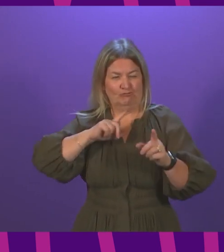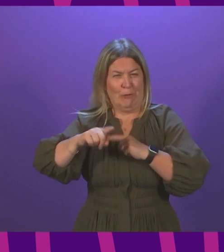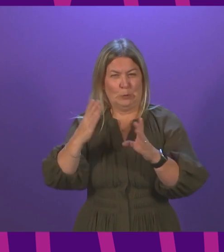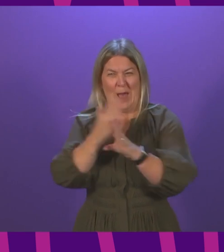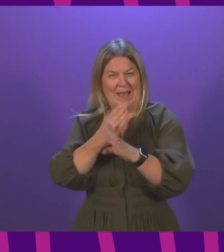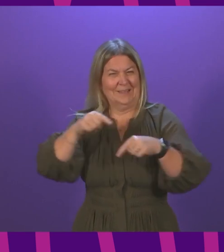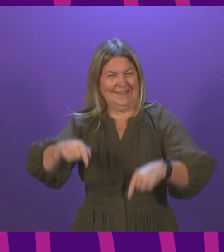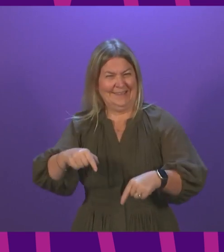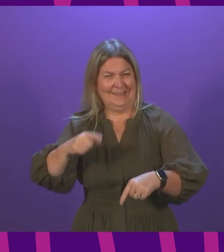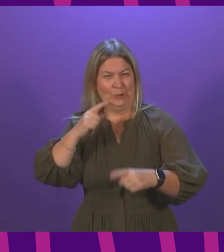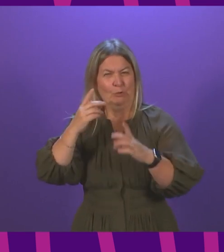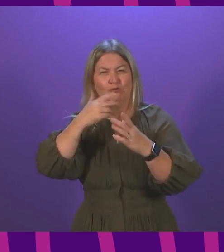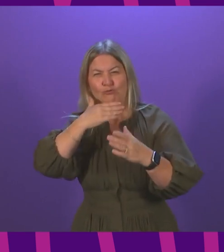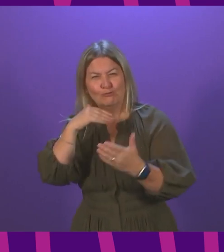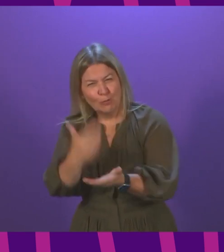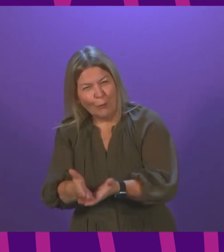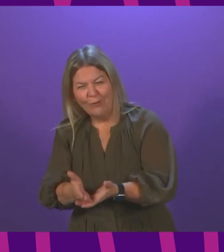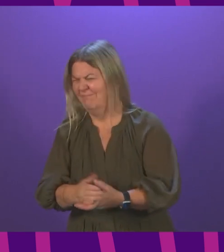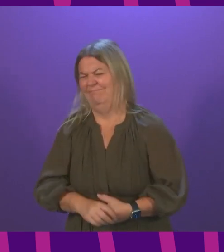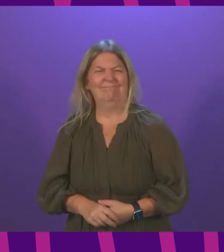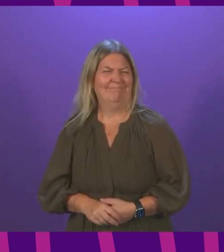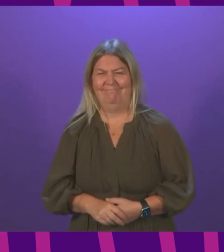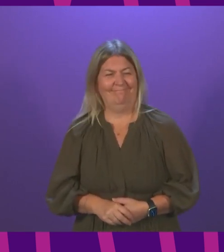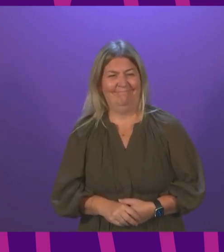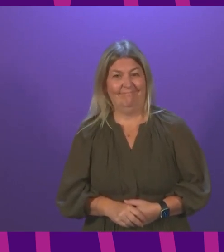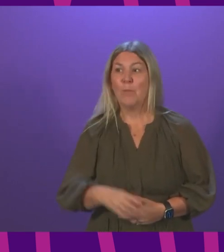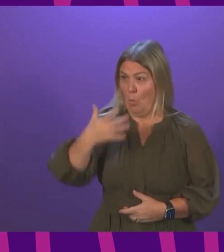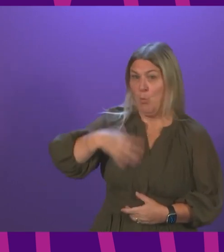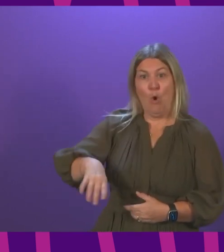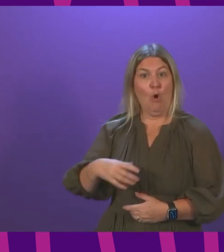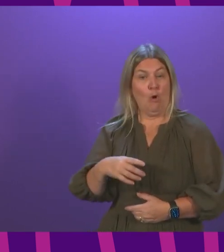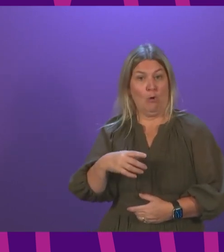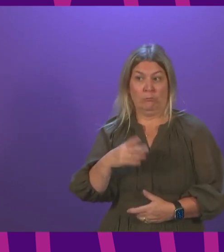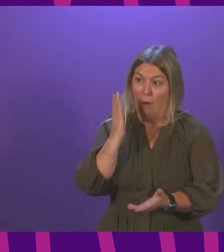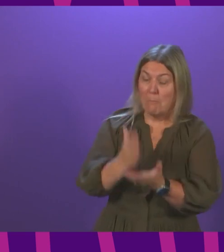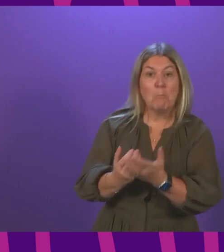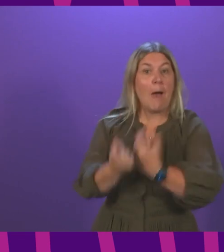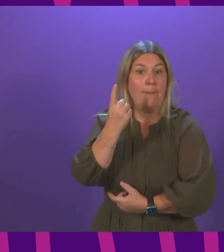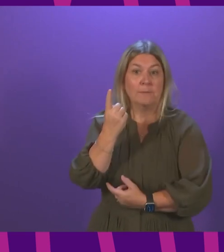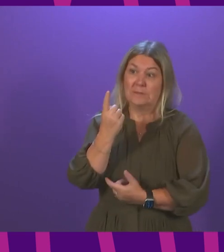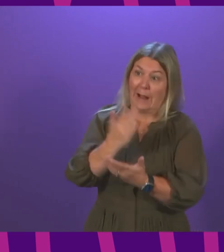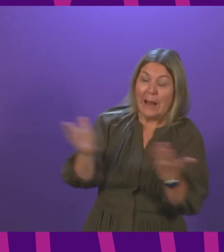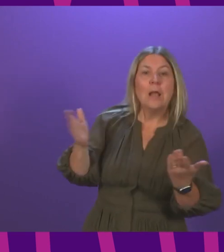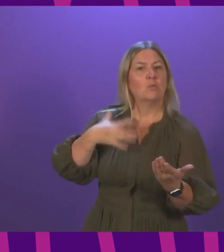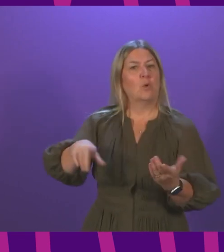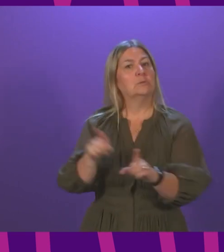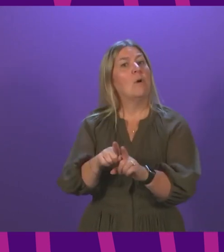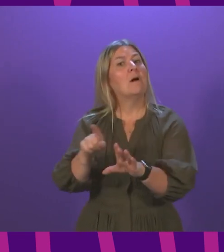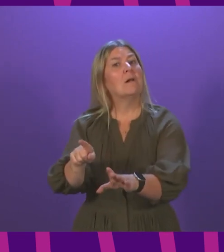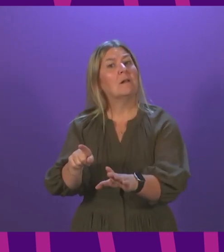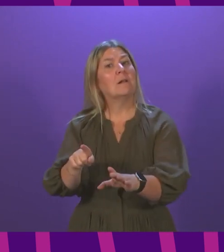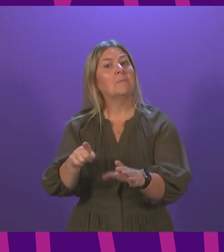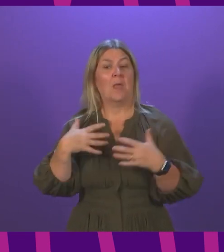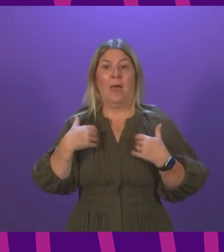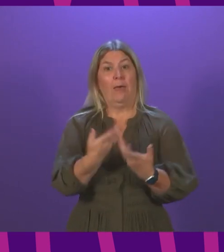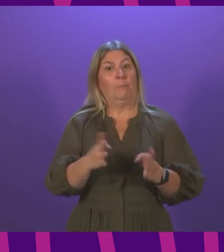from getting to the truth. We want the answers in order that if there are issues to be addressed with the health board, they can